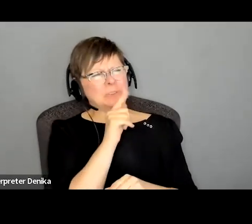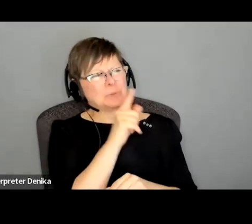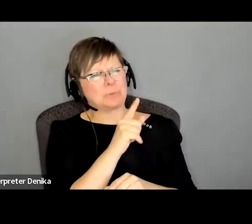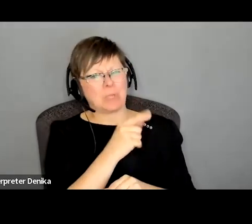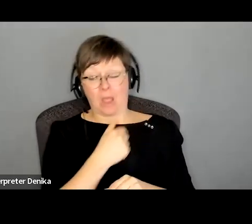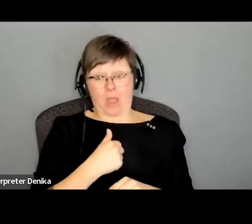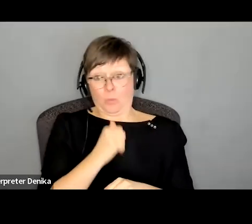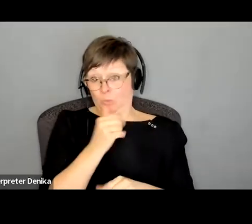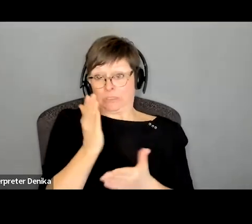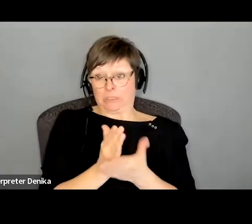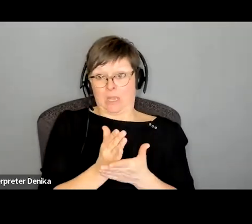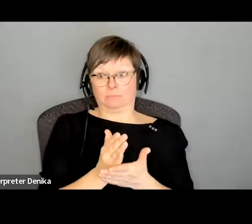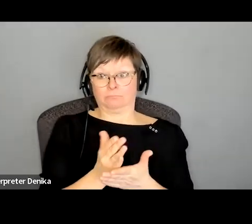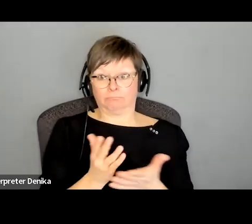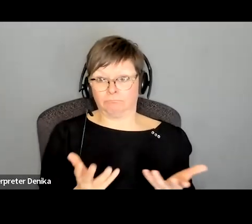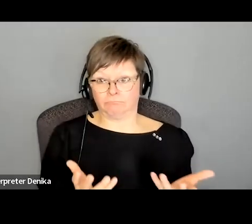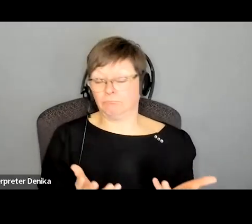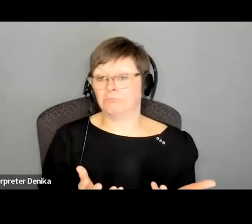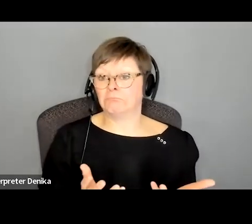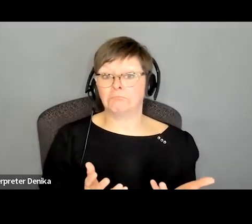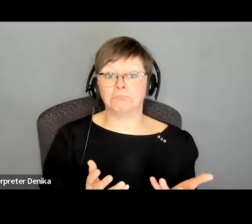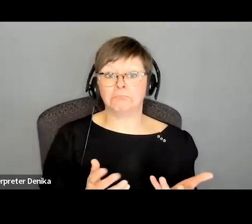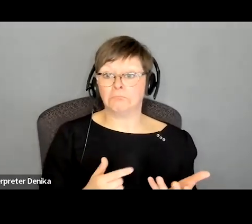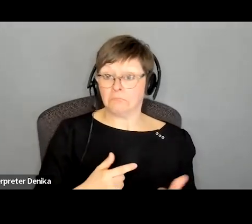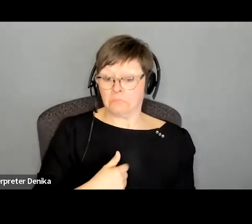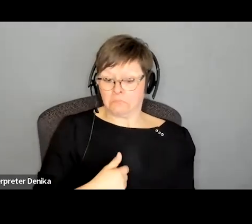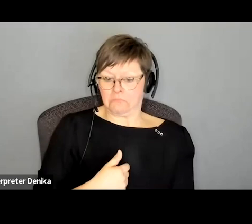stop looking at day because i don't get the final say